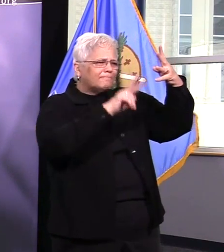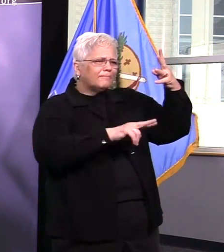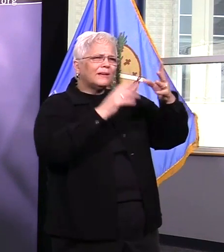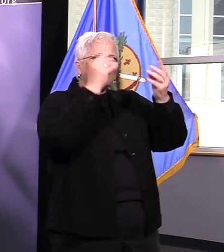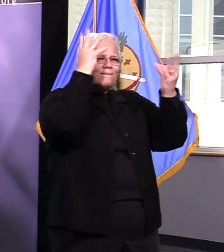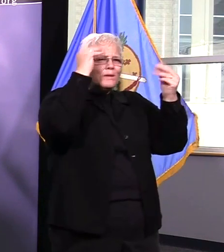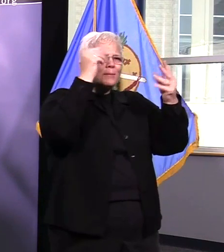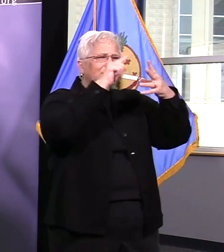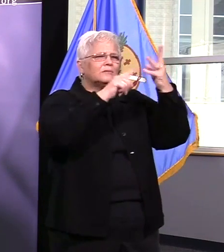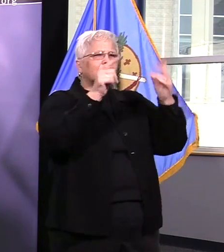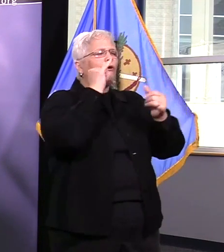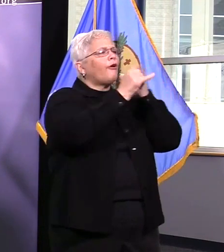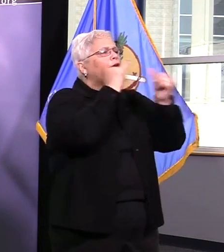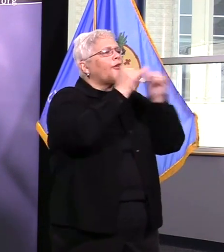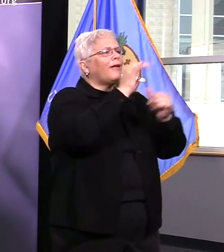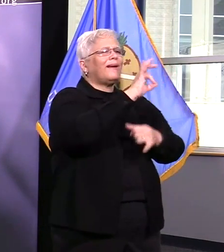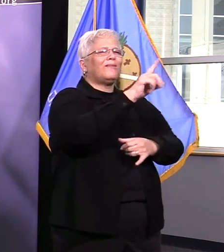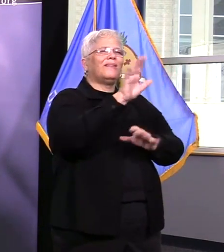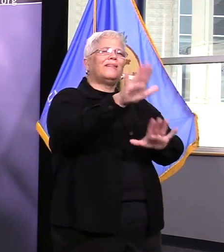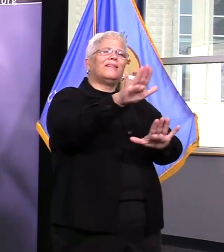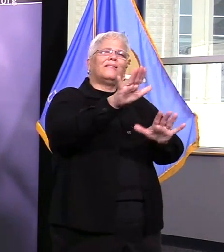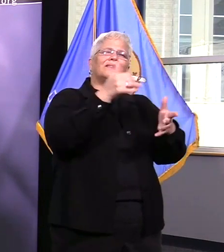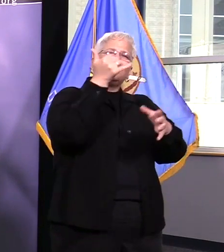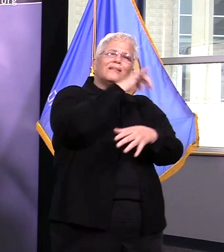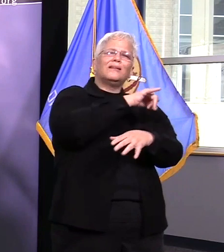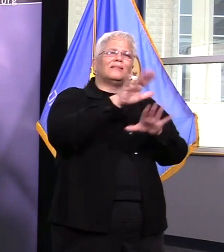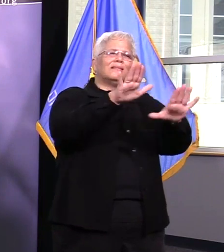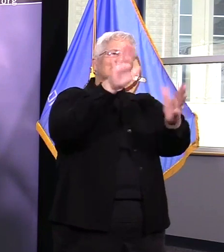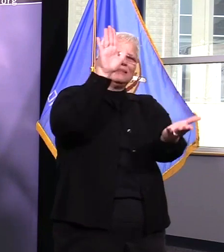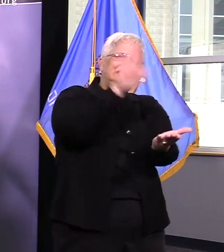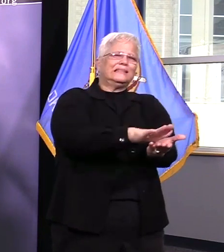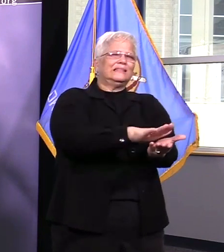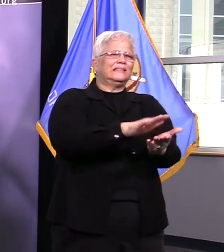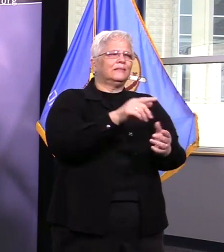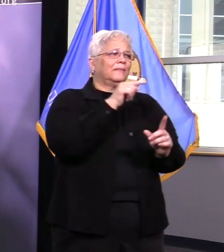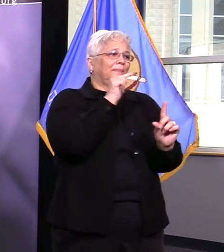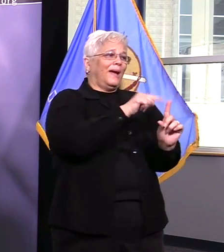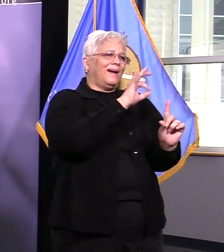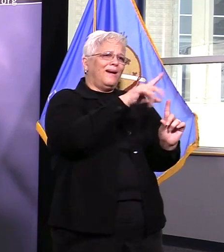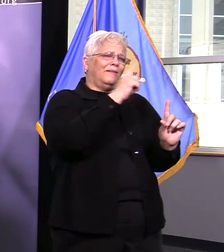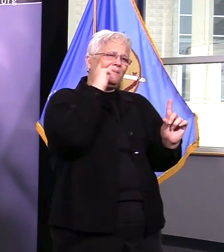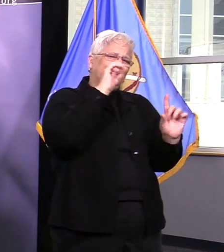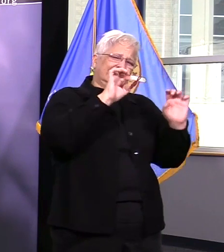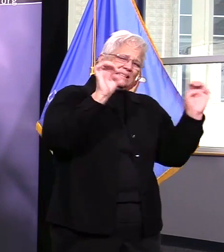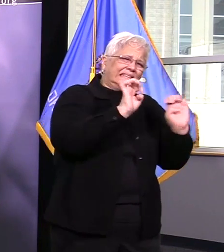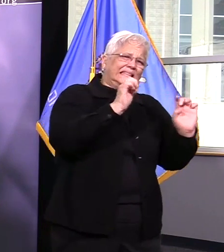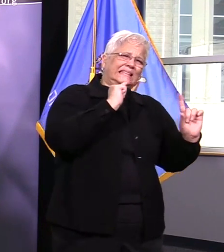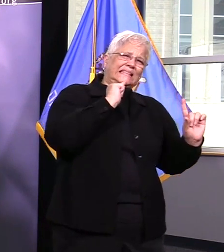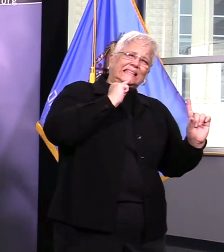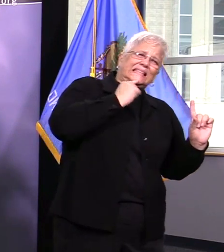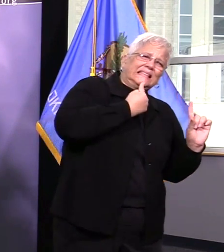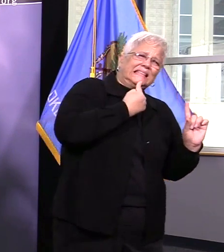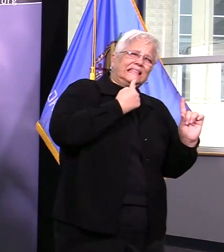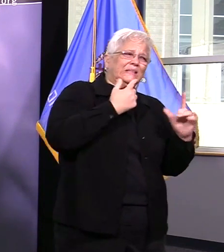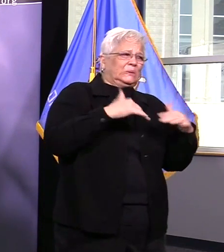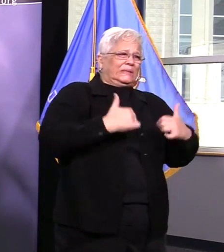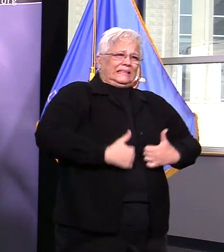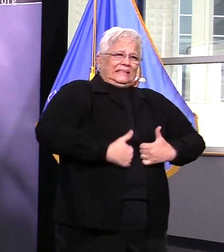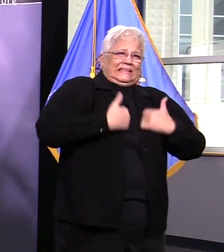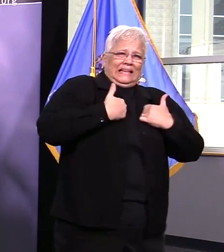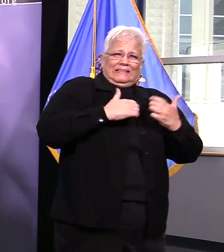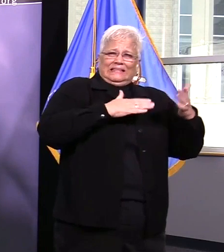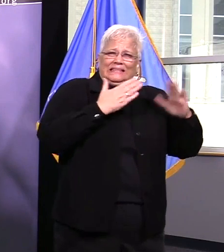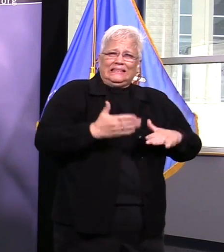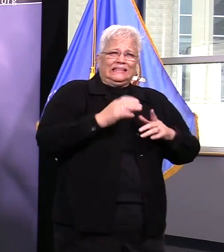that is simply where you call into our non-emergency and our dispatcher will route you to an